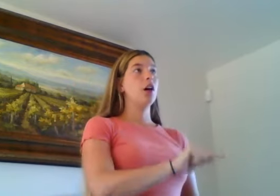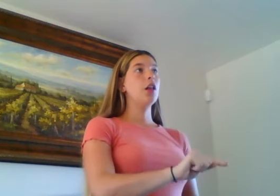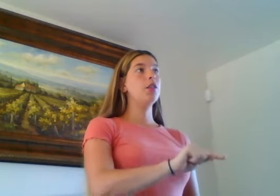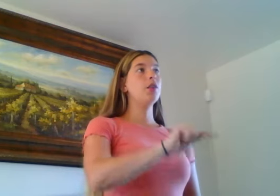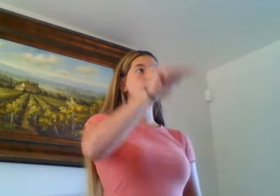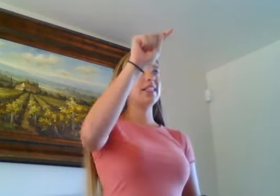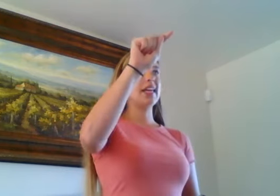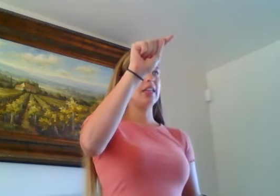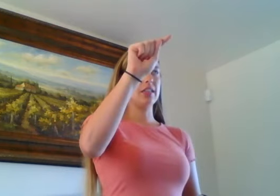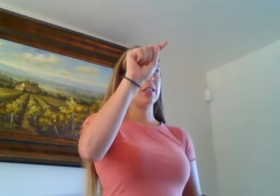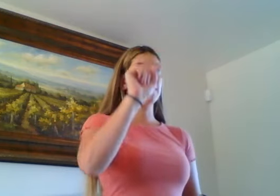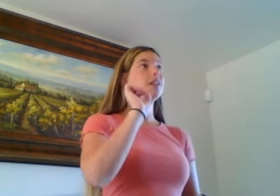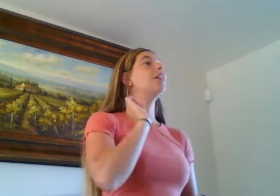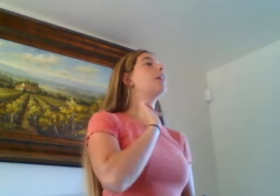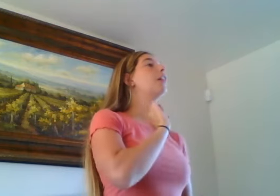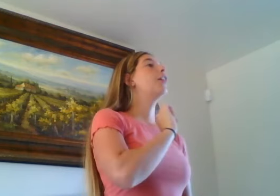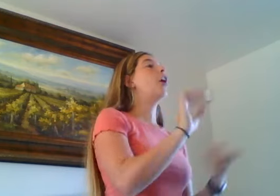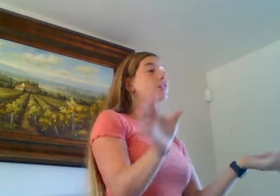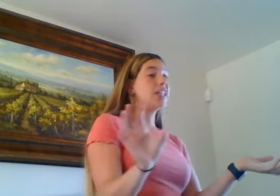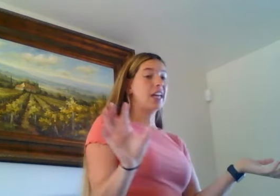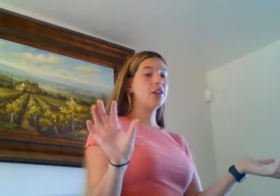Understand. All together.